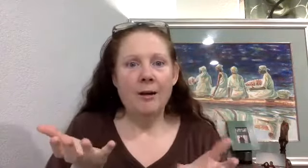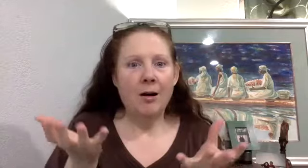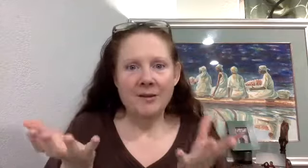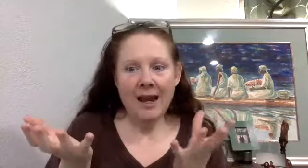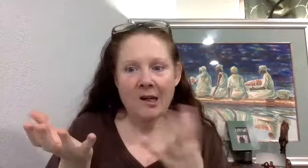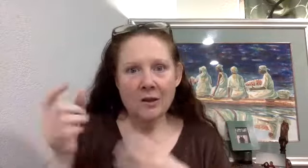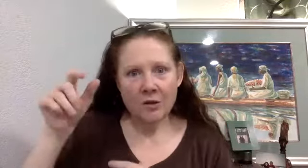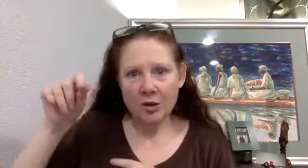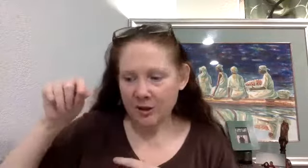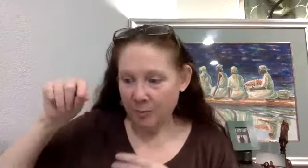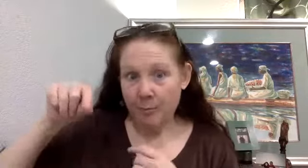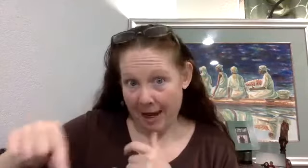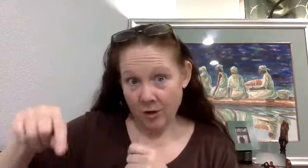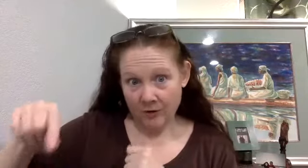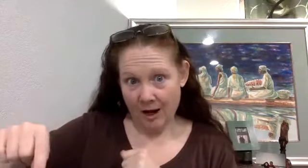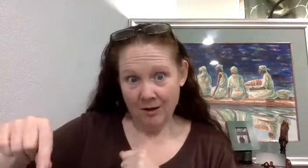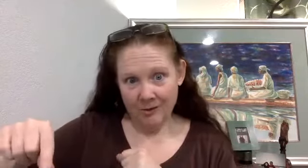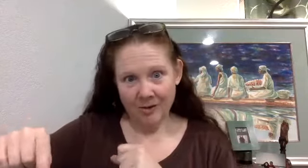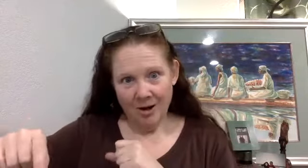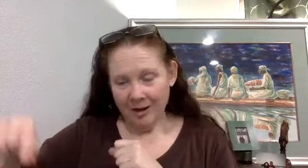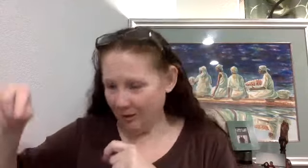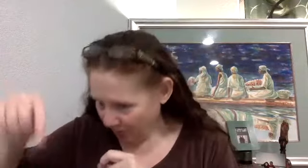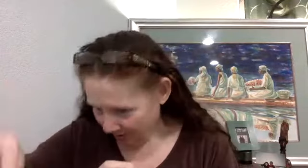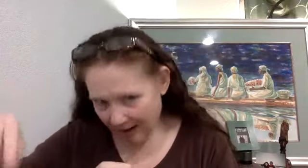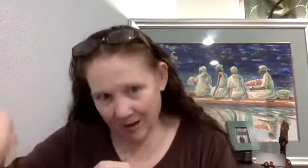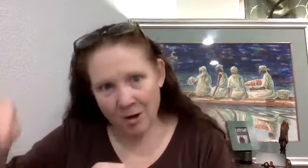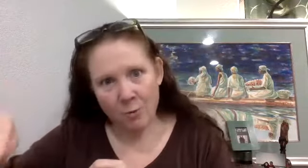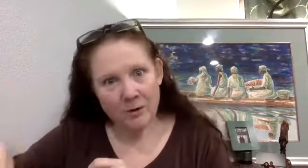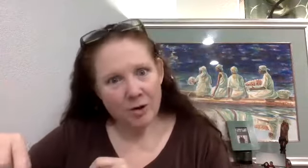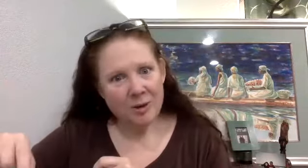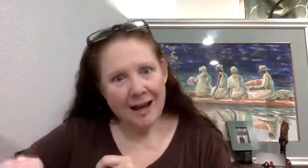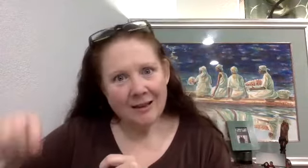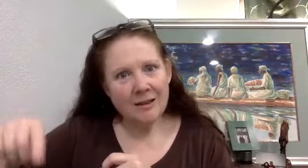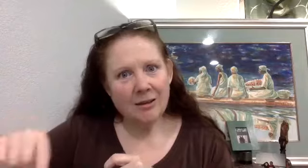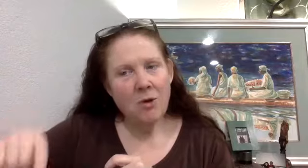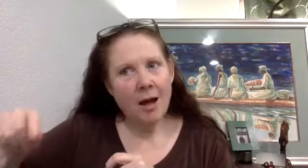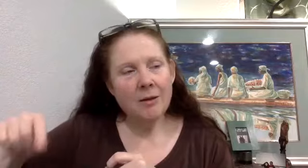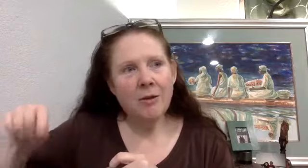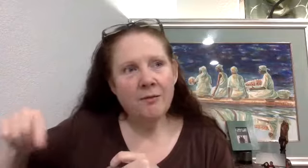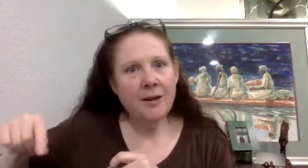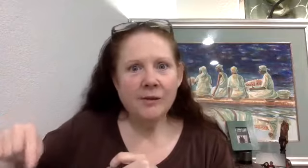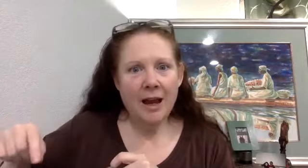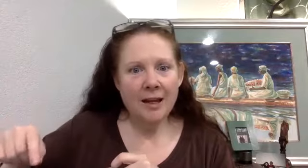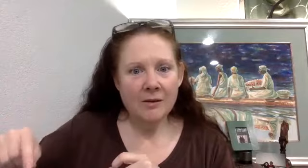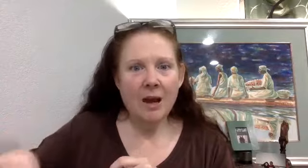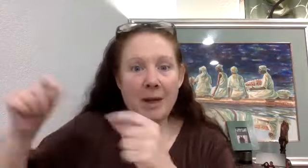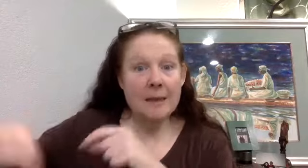scientists to just be bench scientists, like doing like research, but that's not the fun of science. I mean, it's